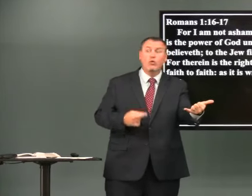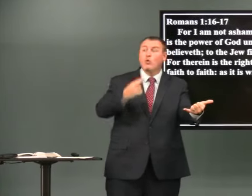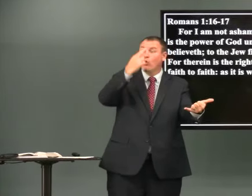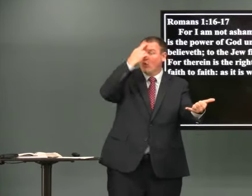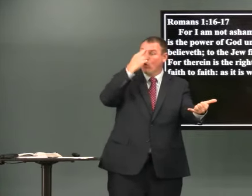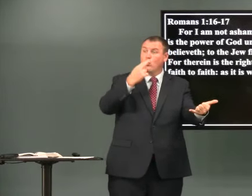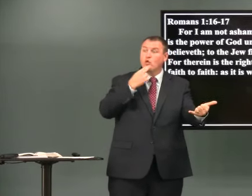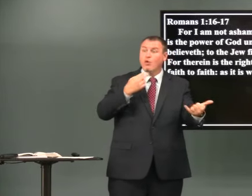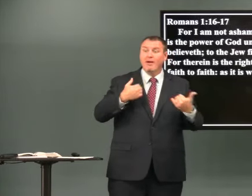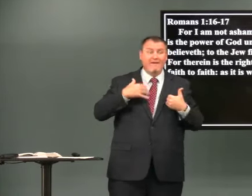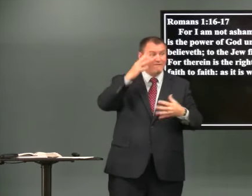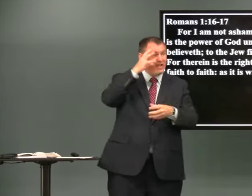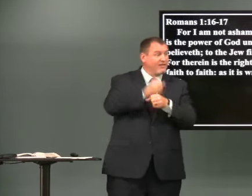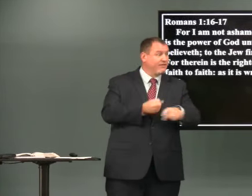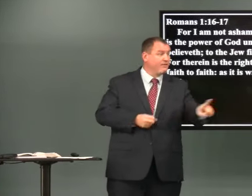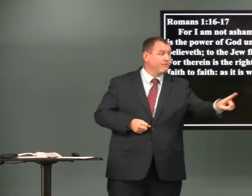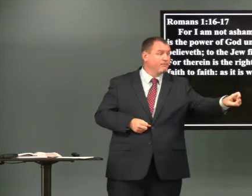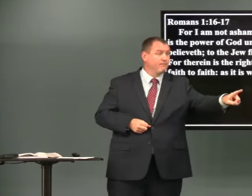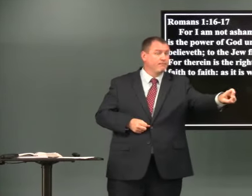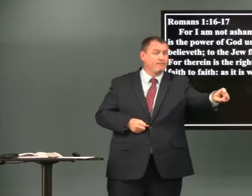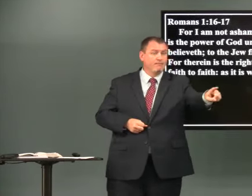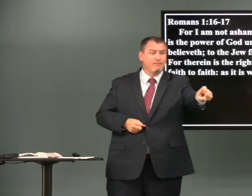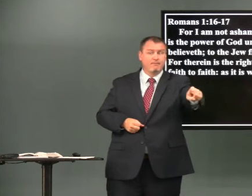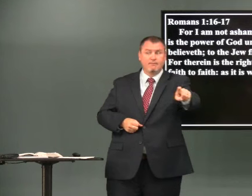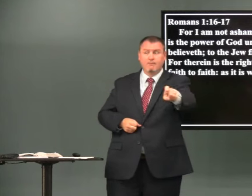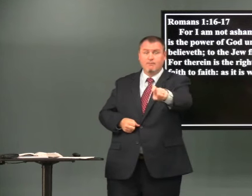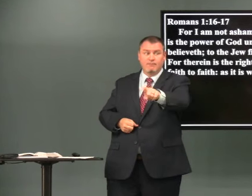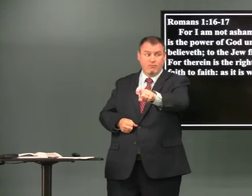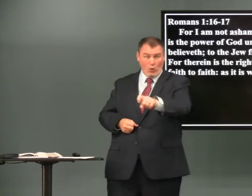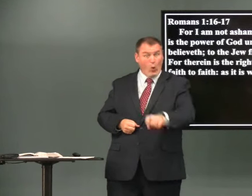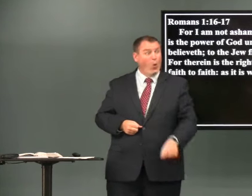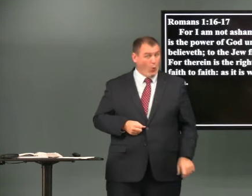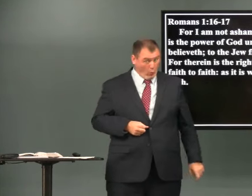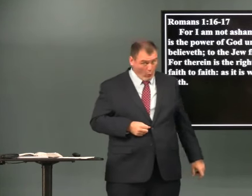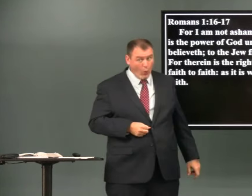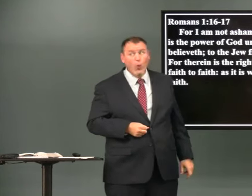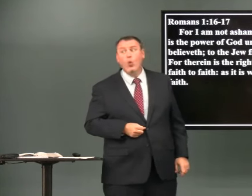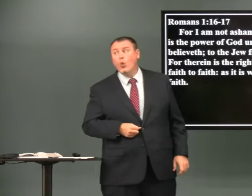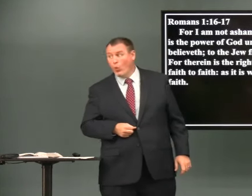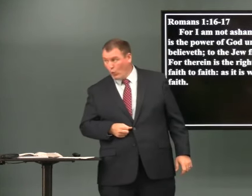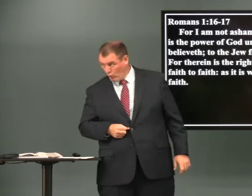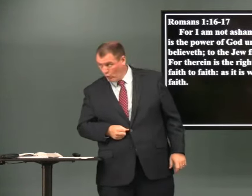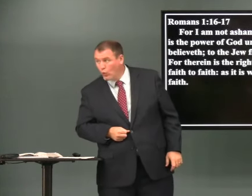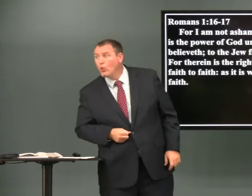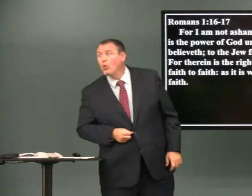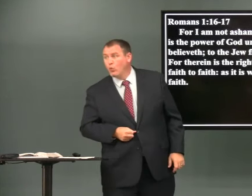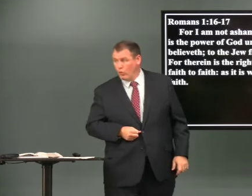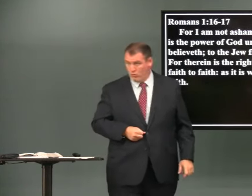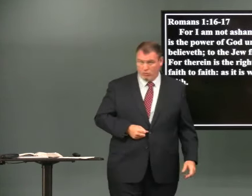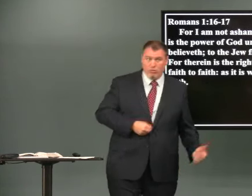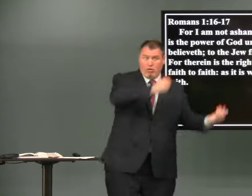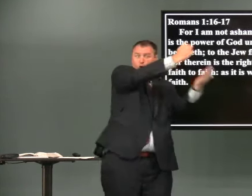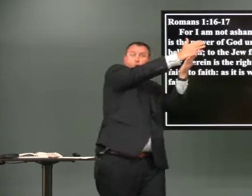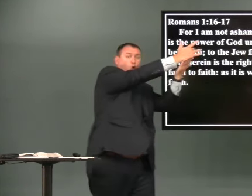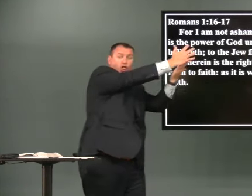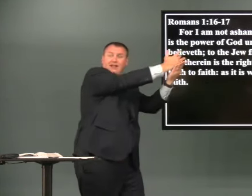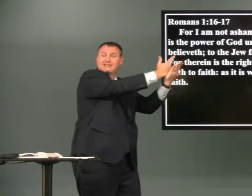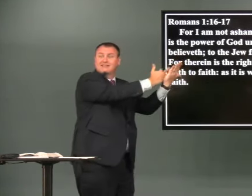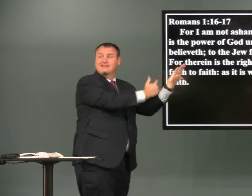now do the Romans have faith oh yes they do a